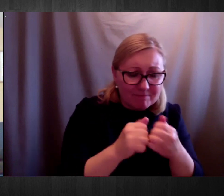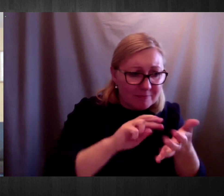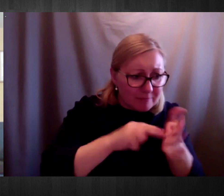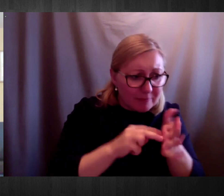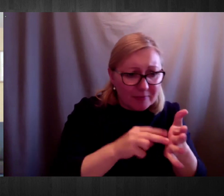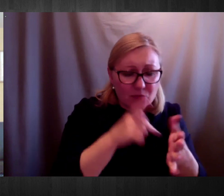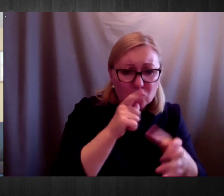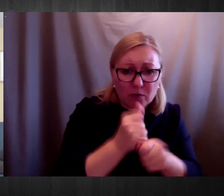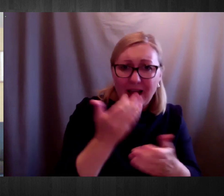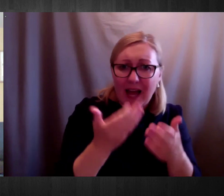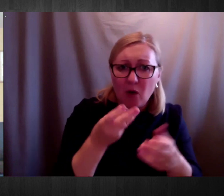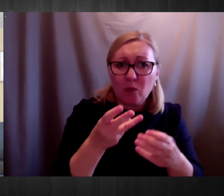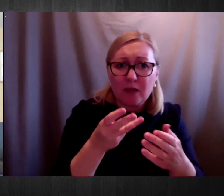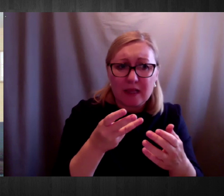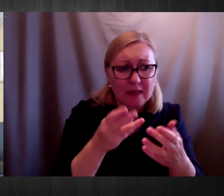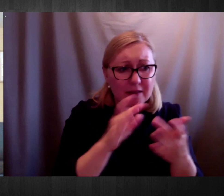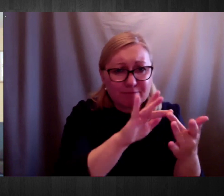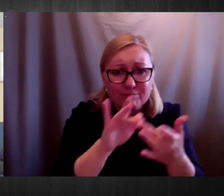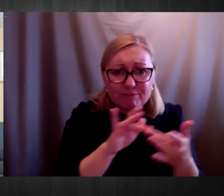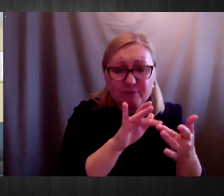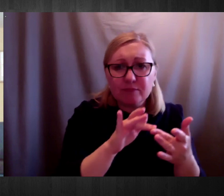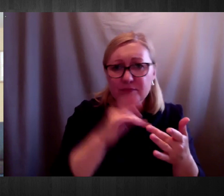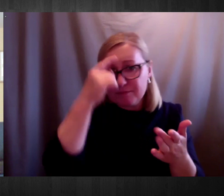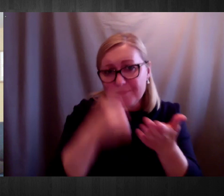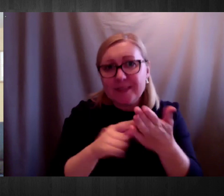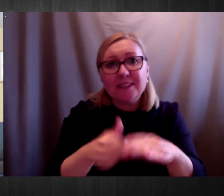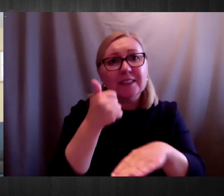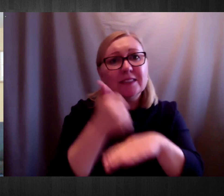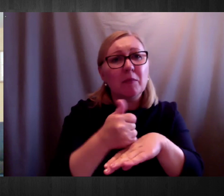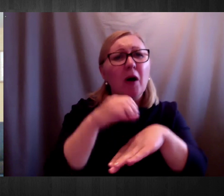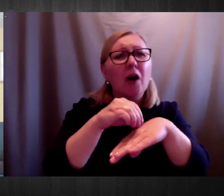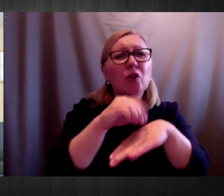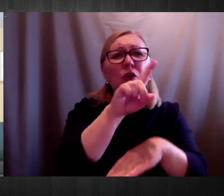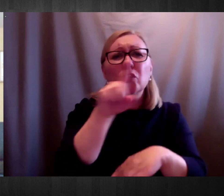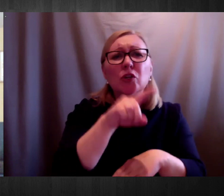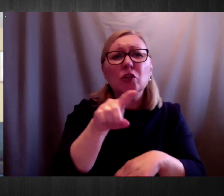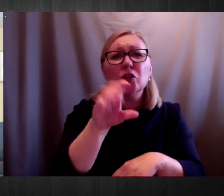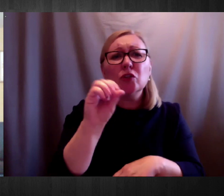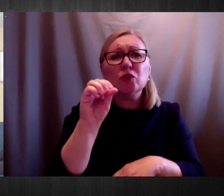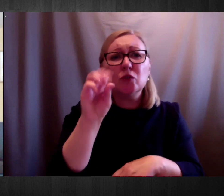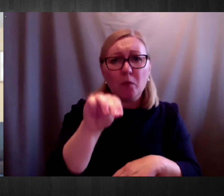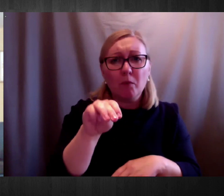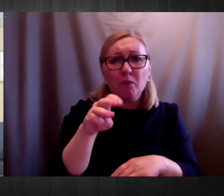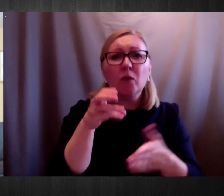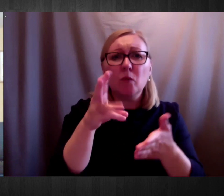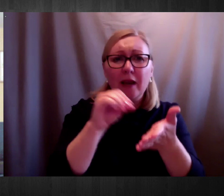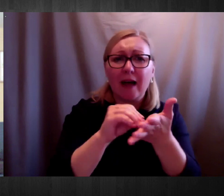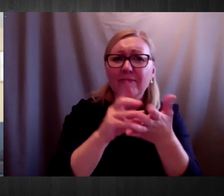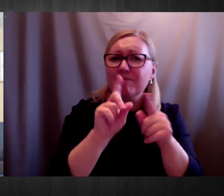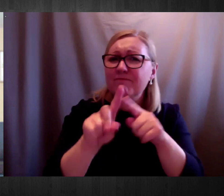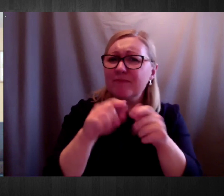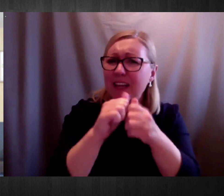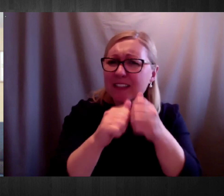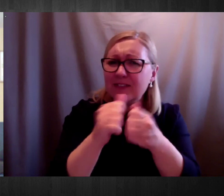video platform activities. We were kind of keen to give disabled people